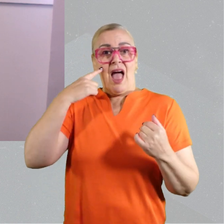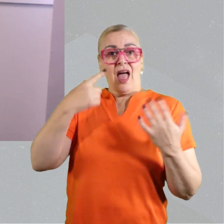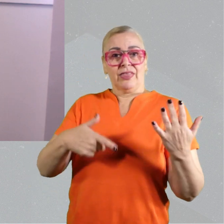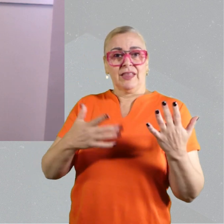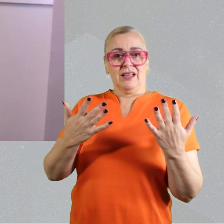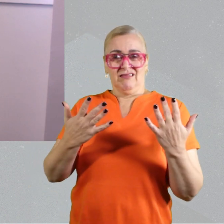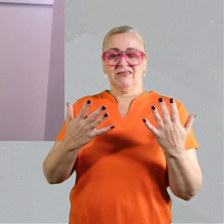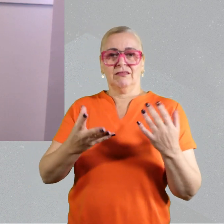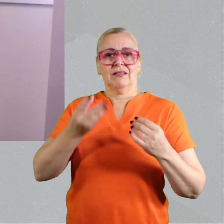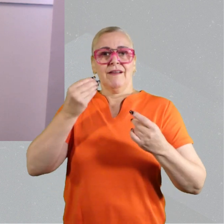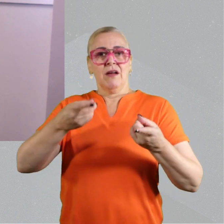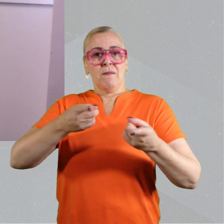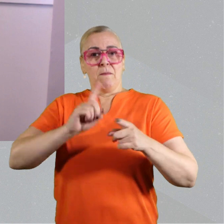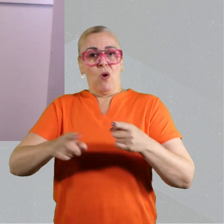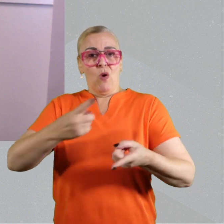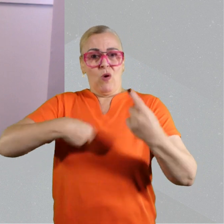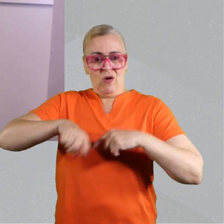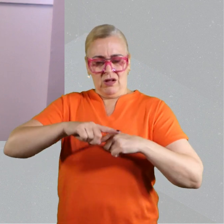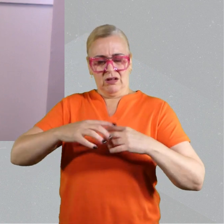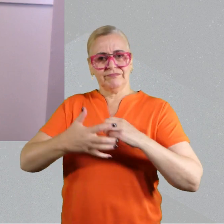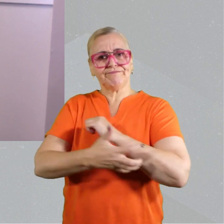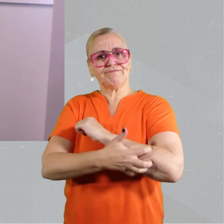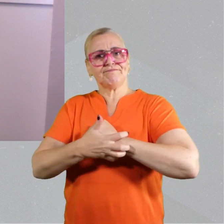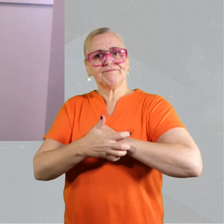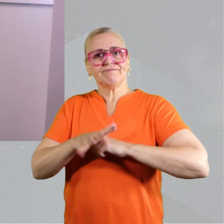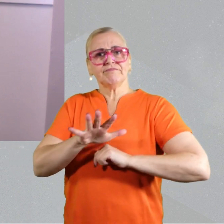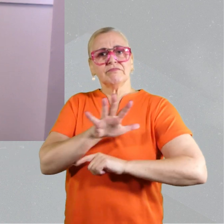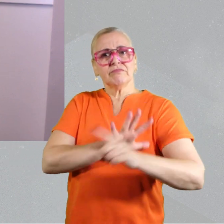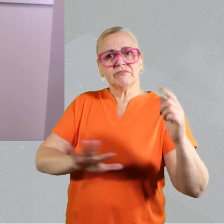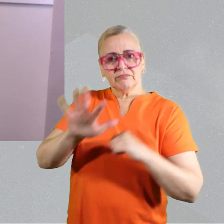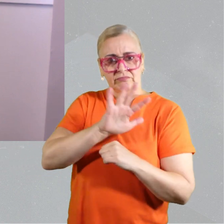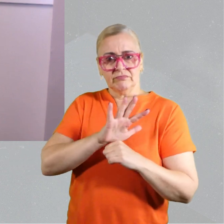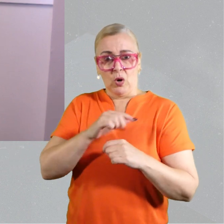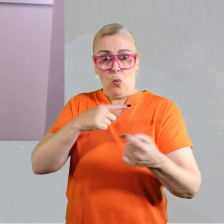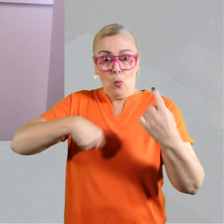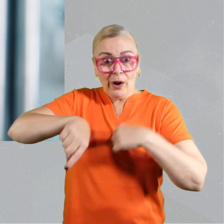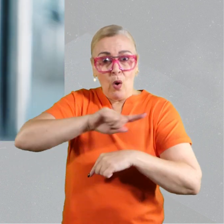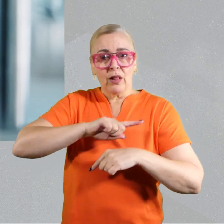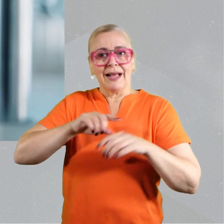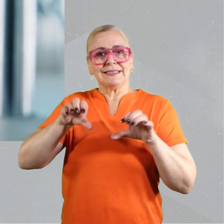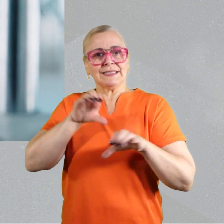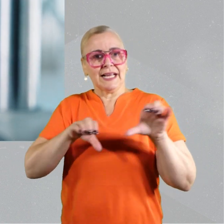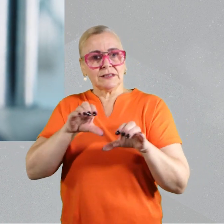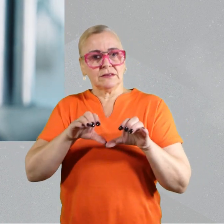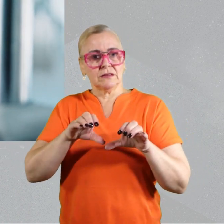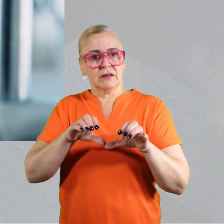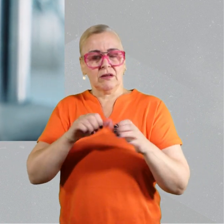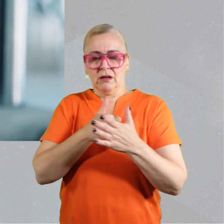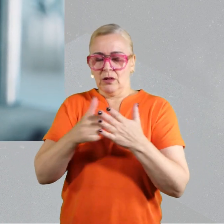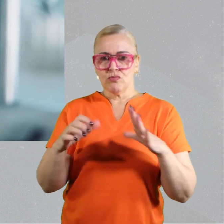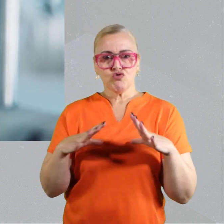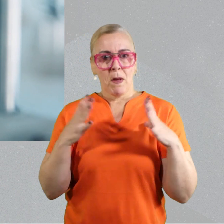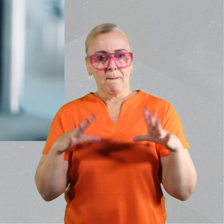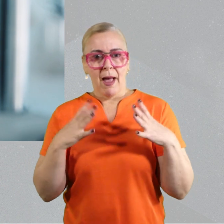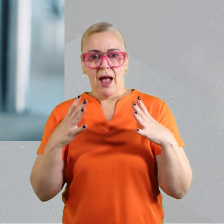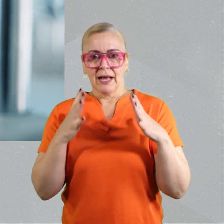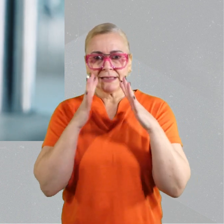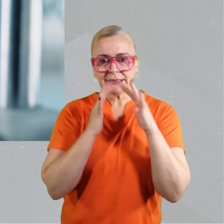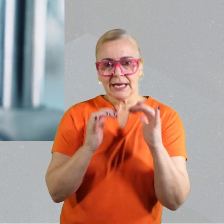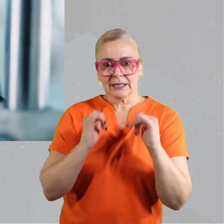studying it there would really affect both patients and the healthcare system in a negative way. And I think that's a lesson for almost all low- middle